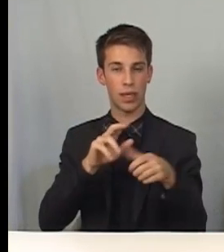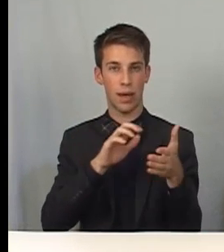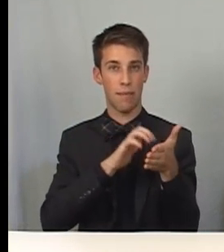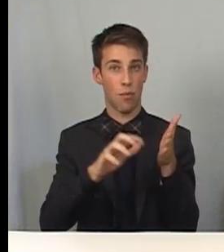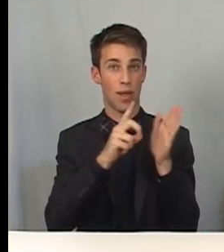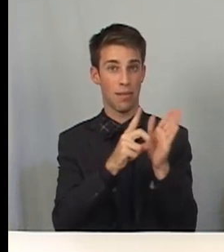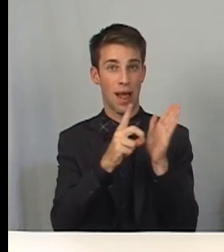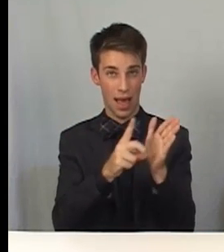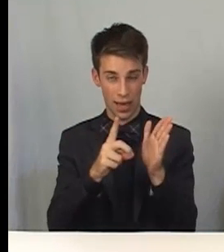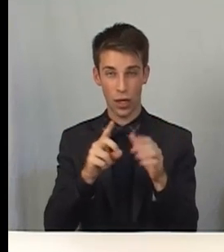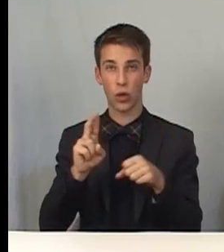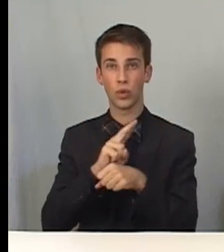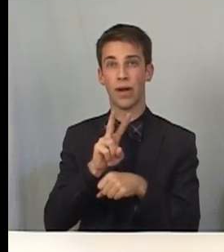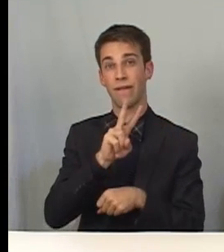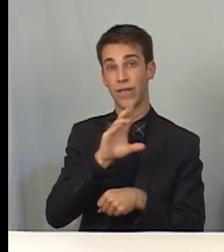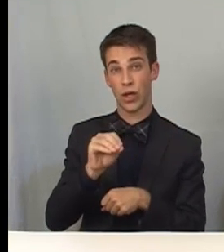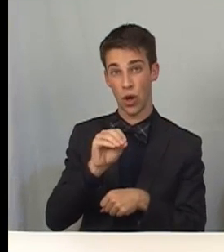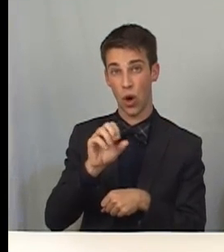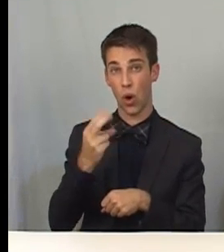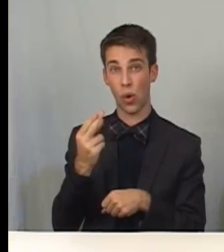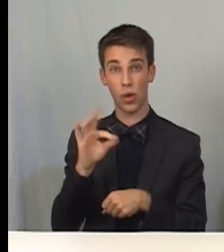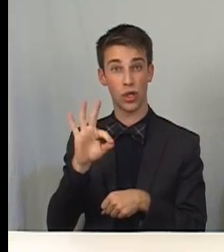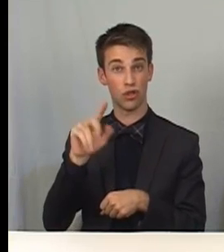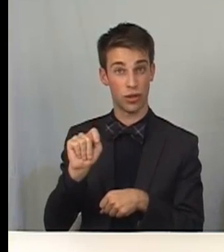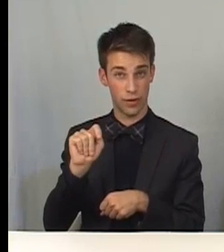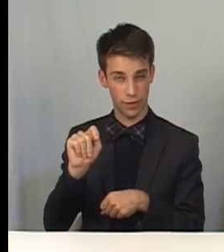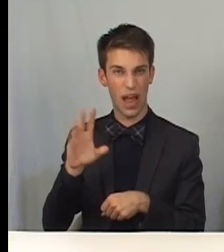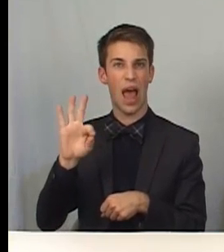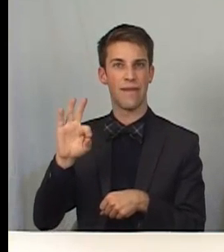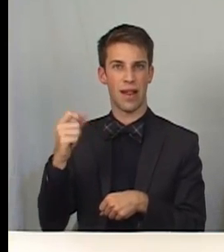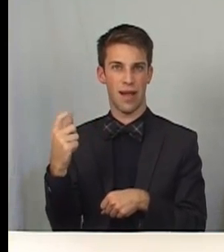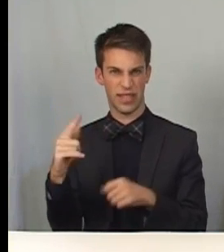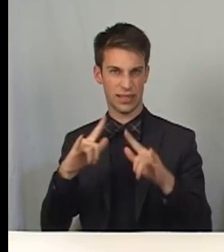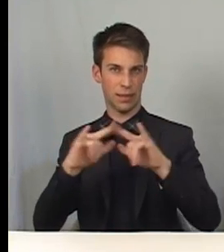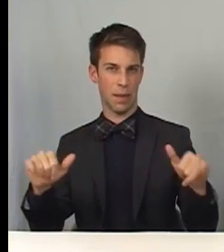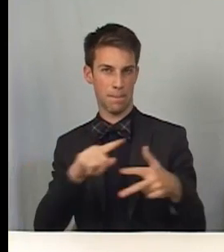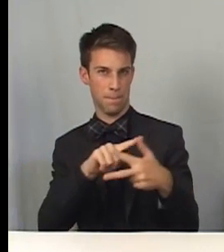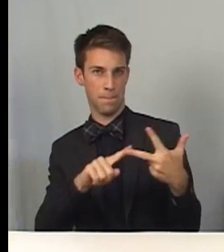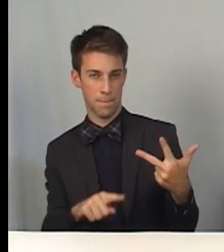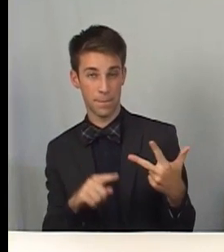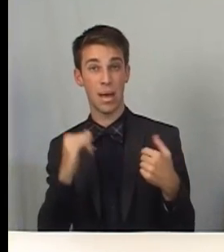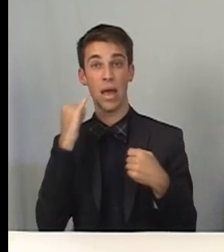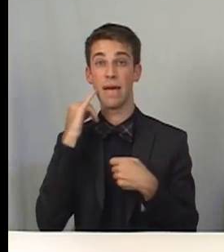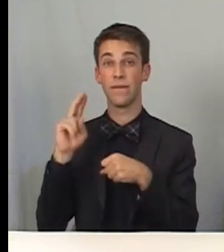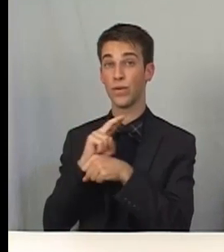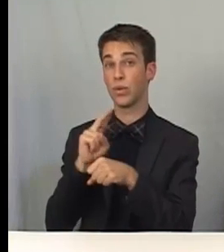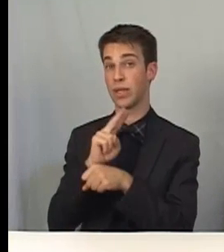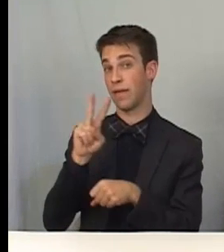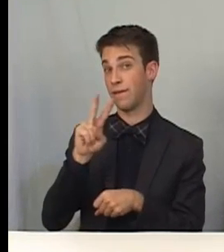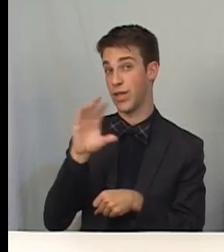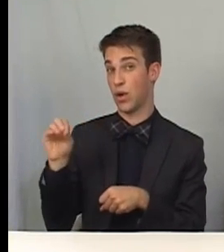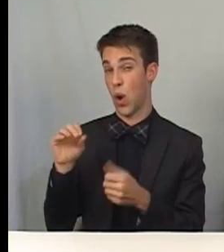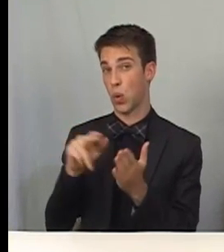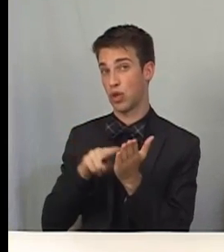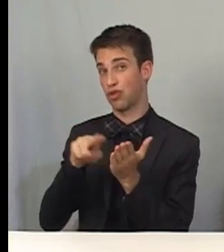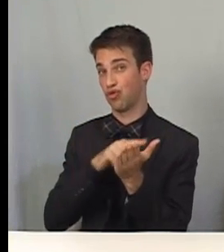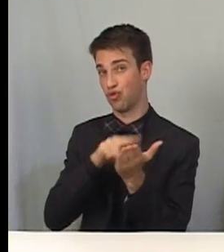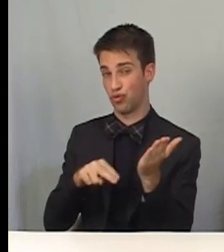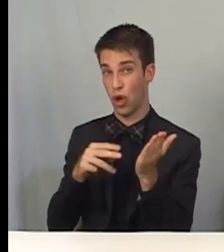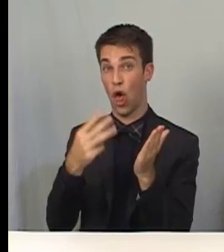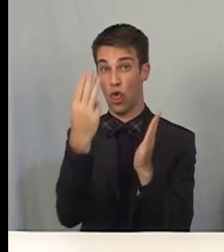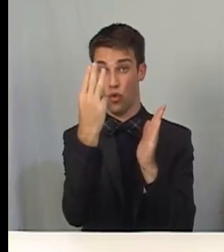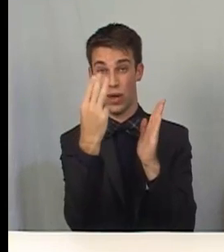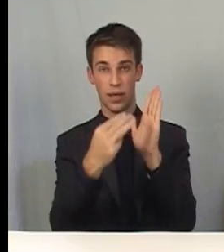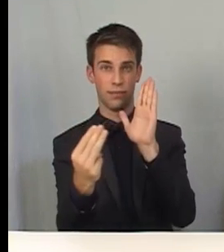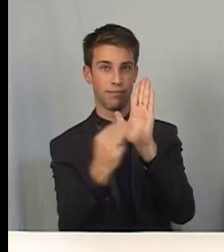Shift, F11. If you're using voiceover gestures, triple tap with three fingers.